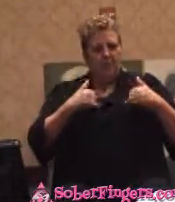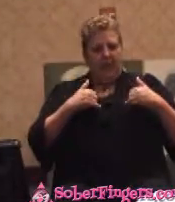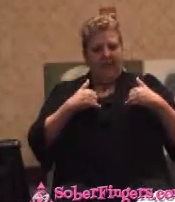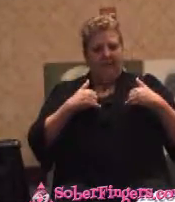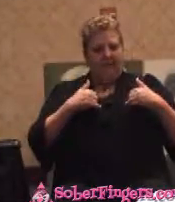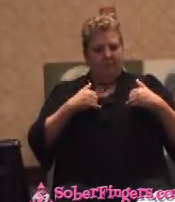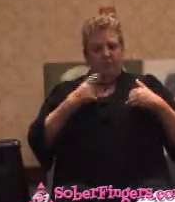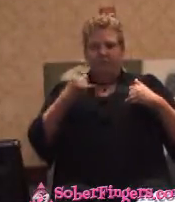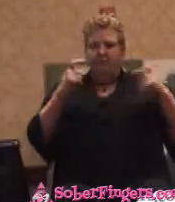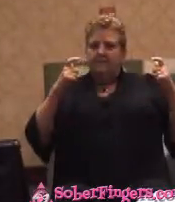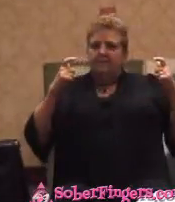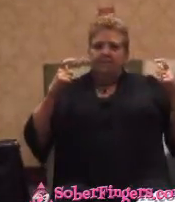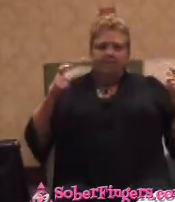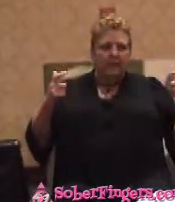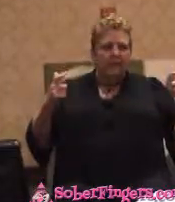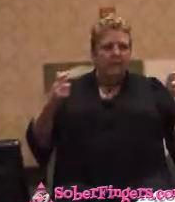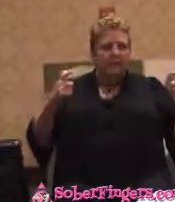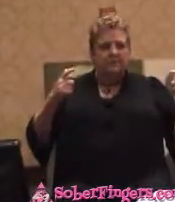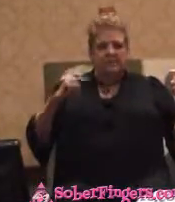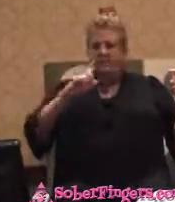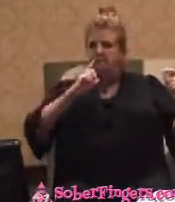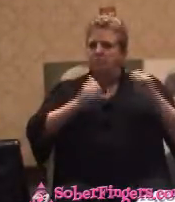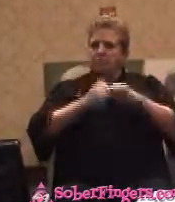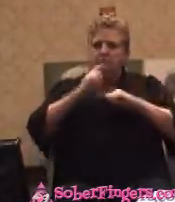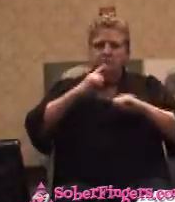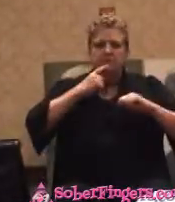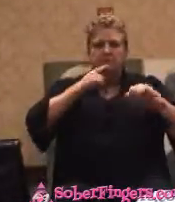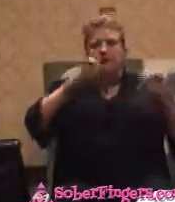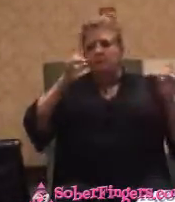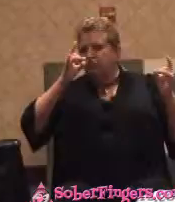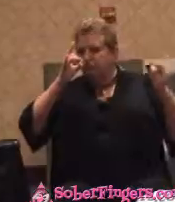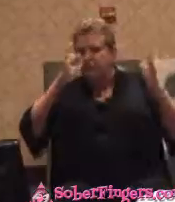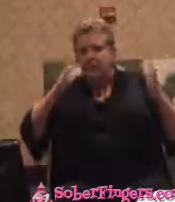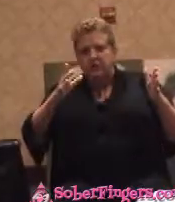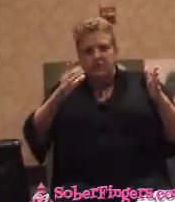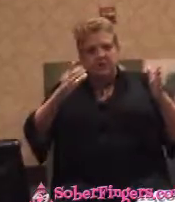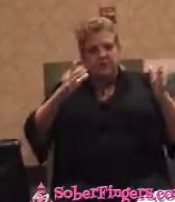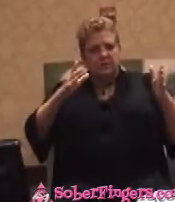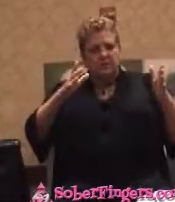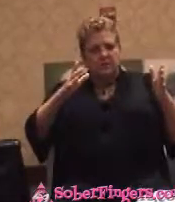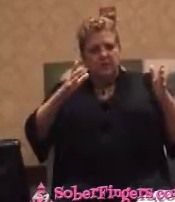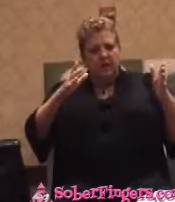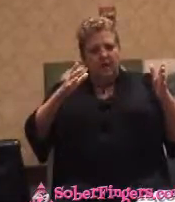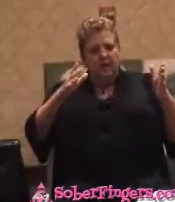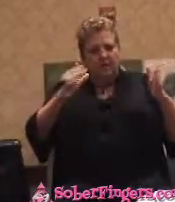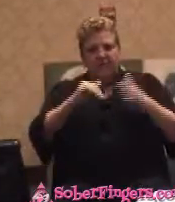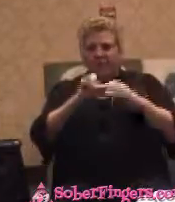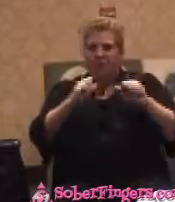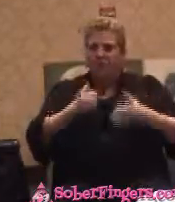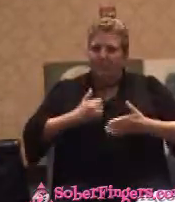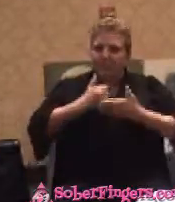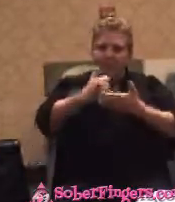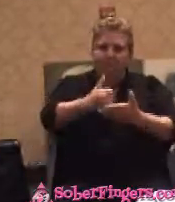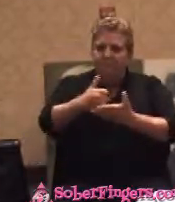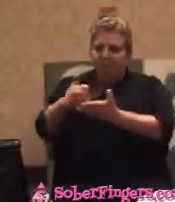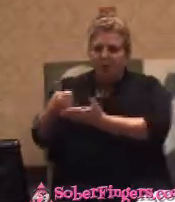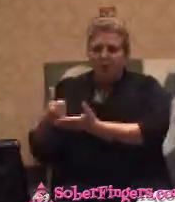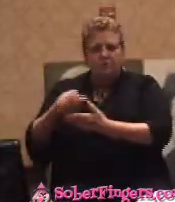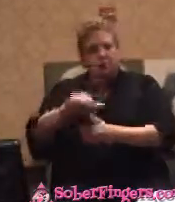encountered in a way that I could be useful and helpful in caring to those around me.